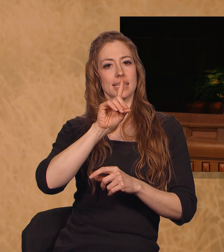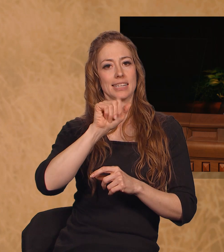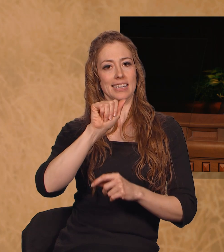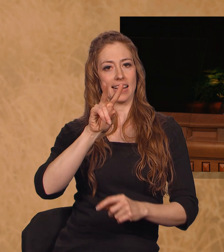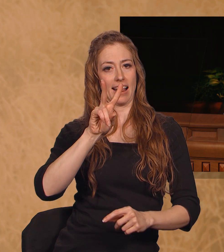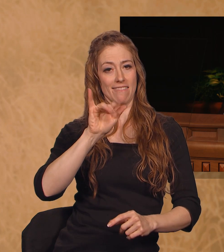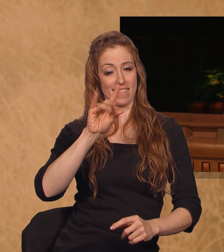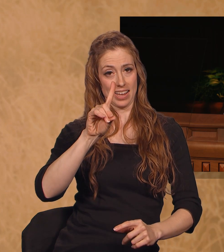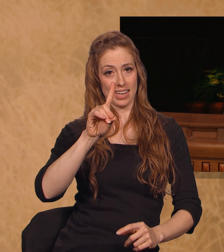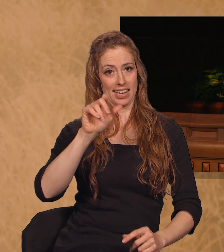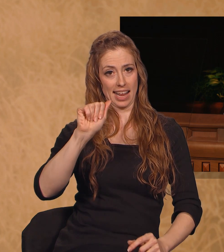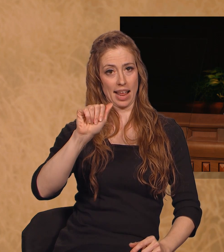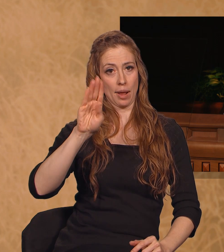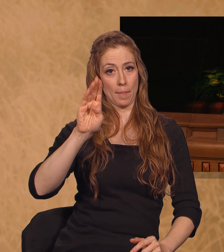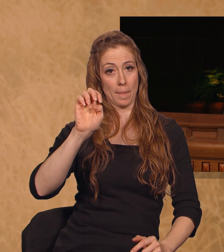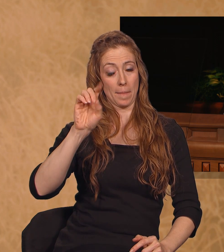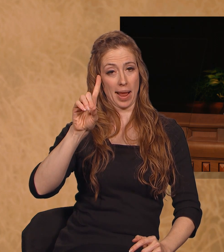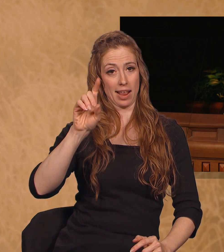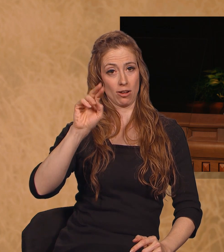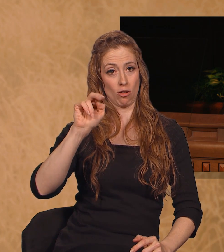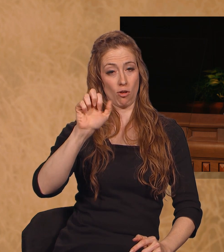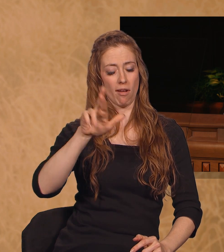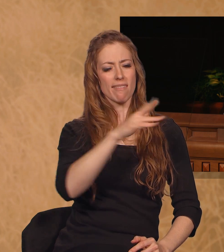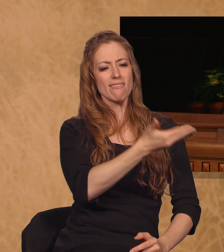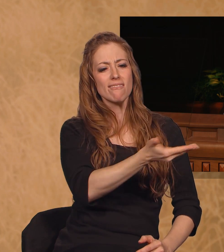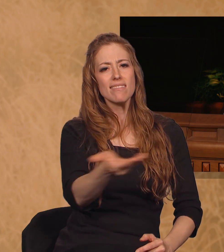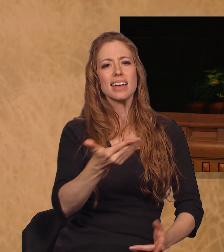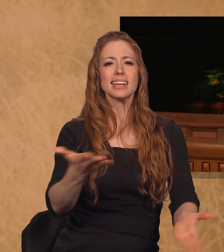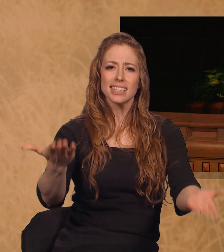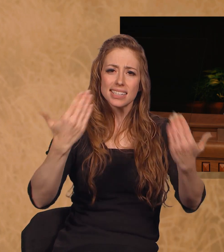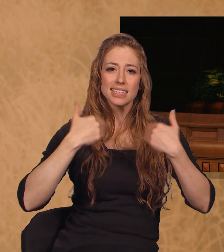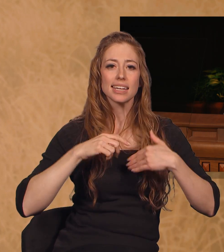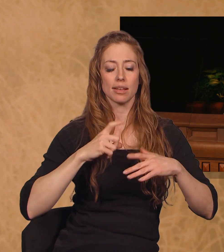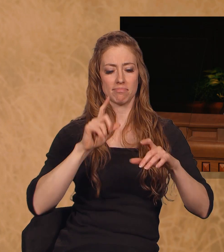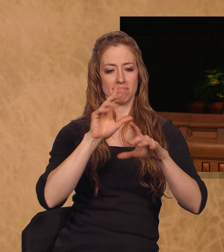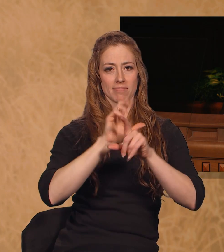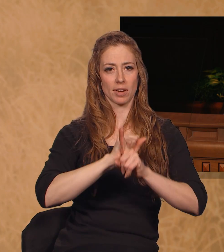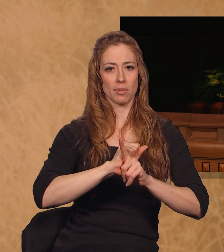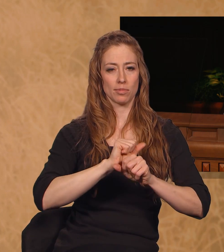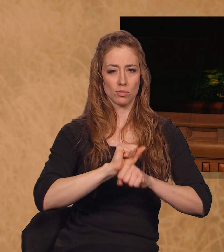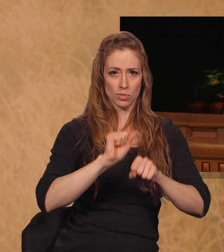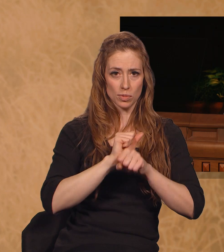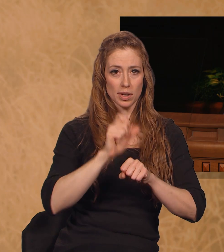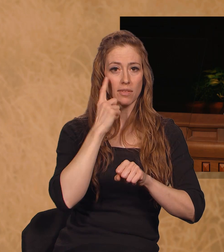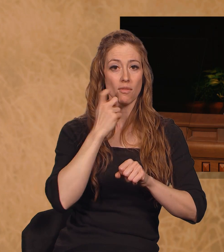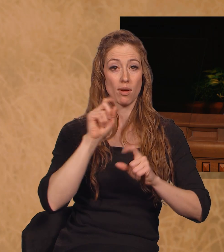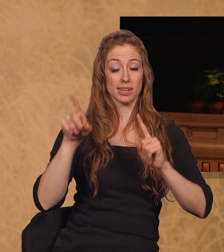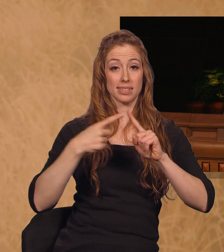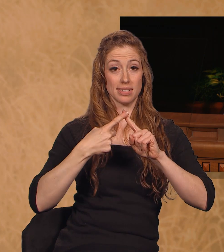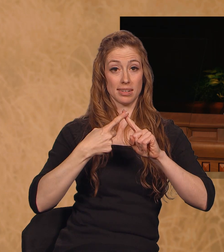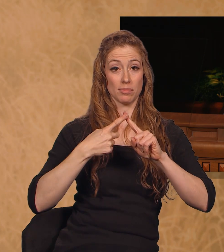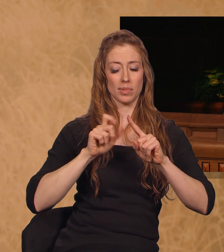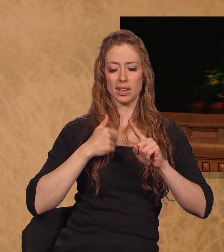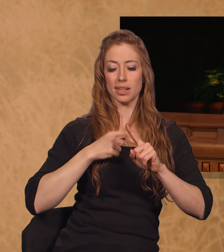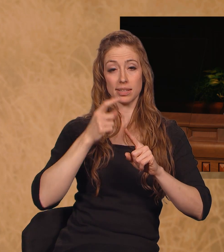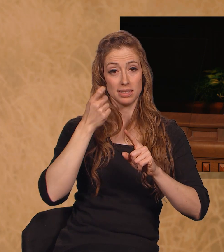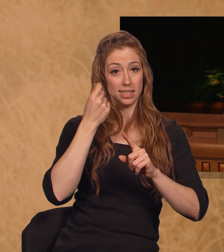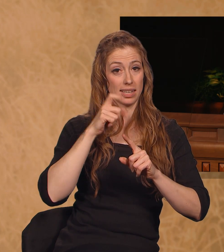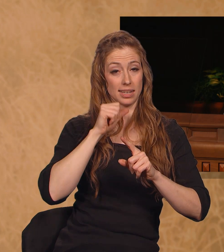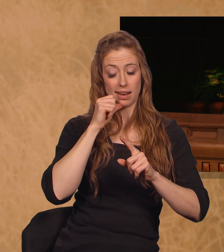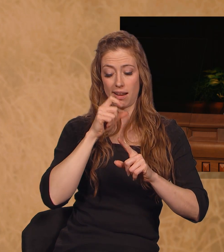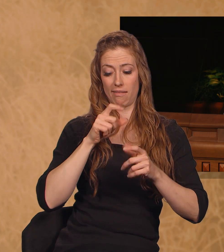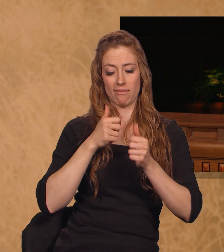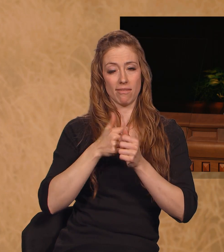own family history and temple work for those who have passed on without the blessings of the restored gospel of Jesus Christ.